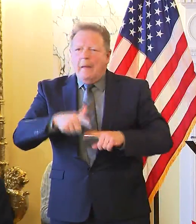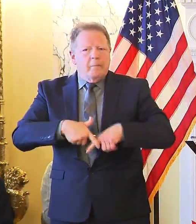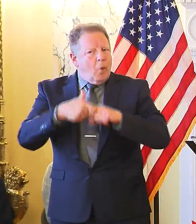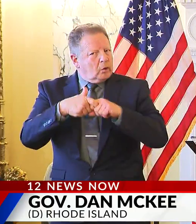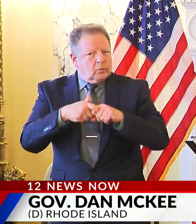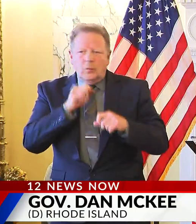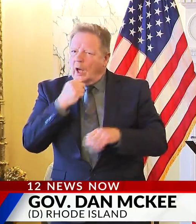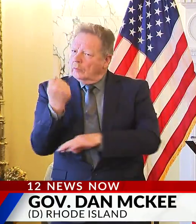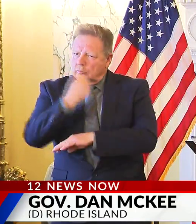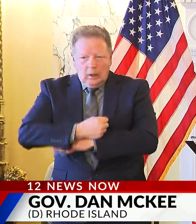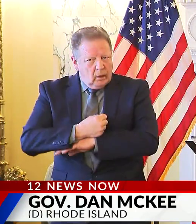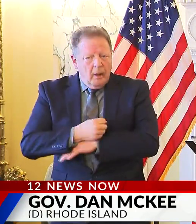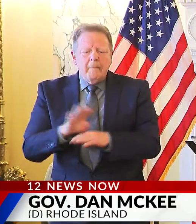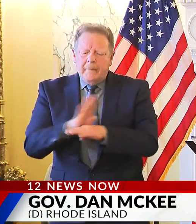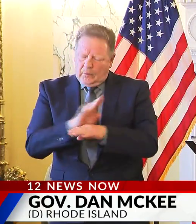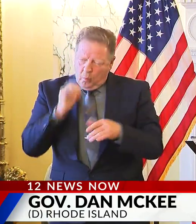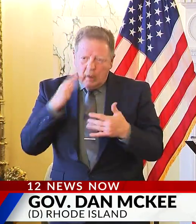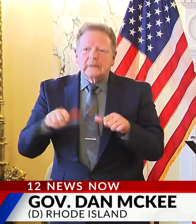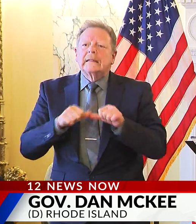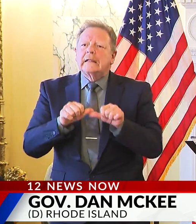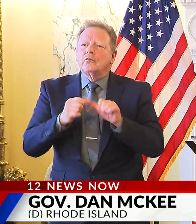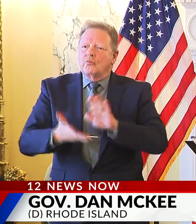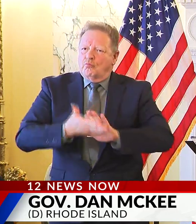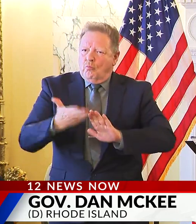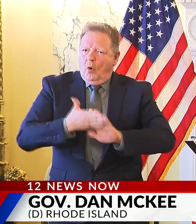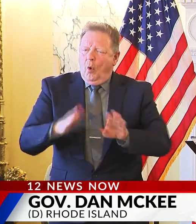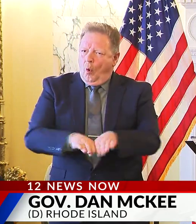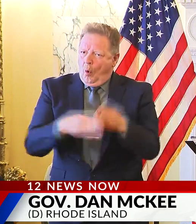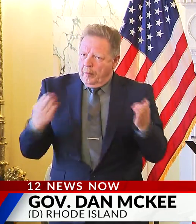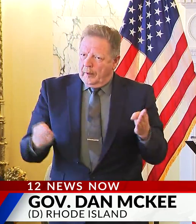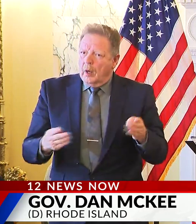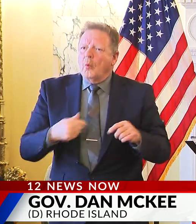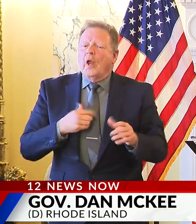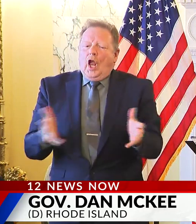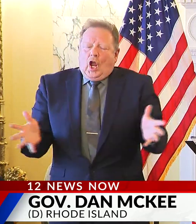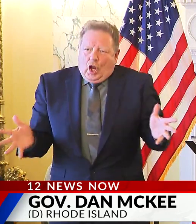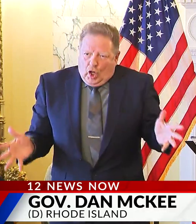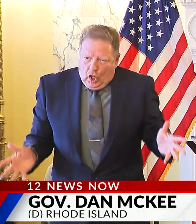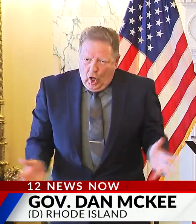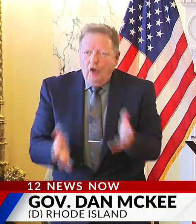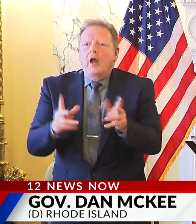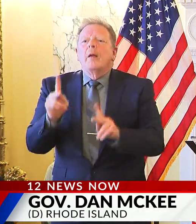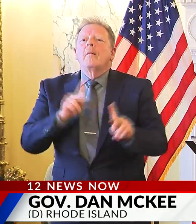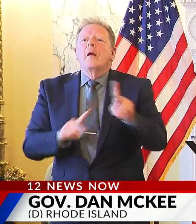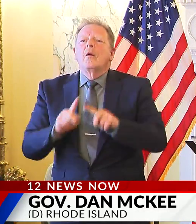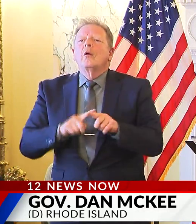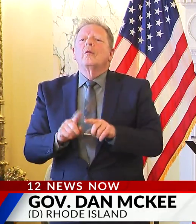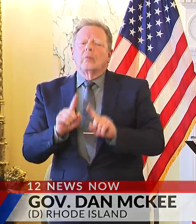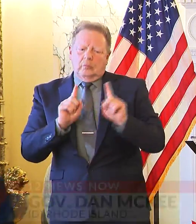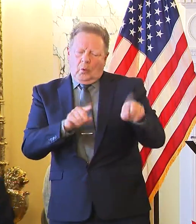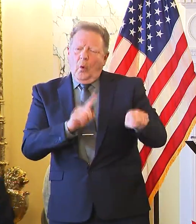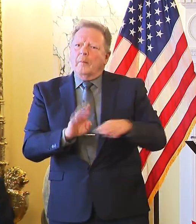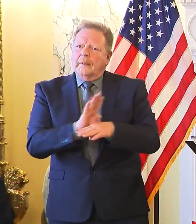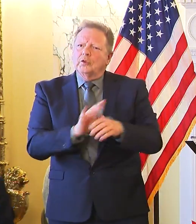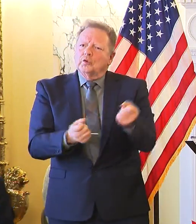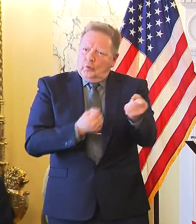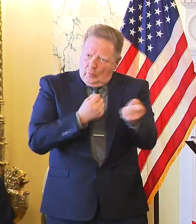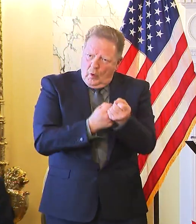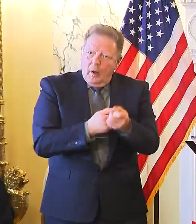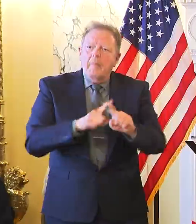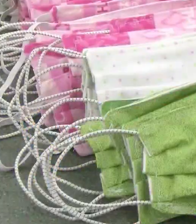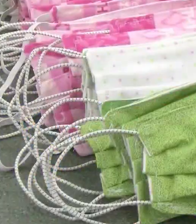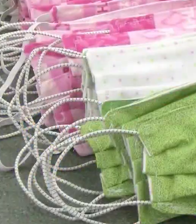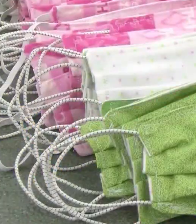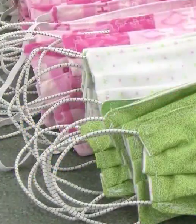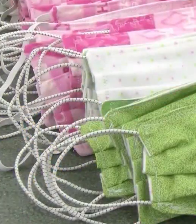We want to let people know that business is going to continue, and that we encourage people to frequent our local businesses, but be